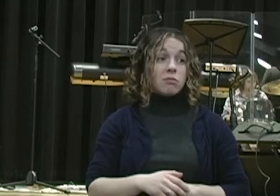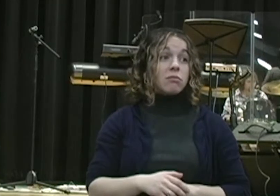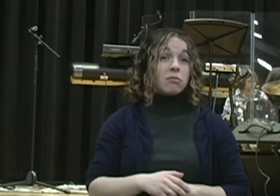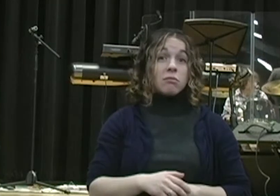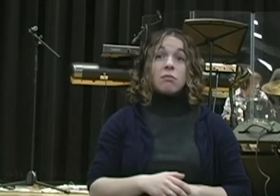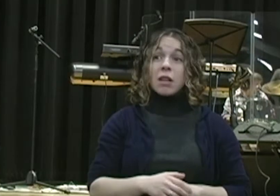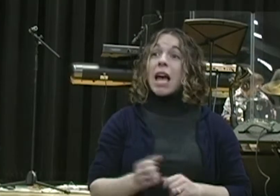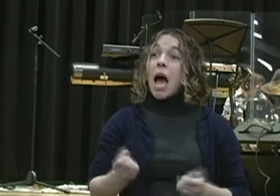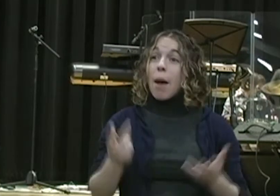Amen.